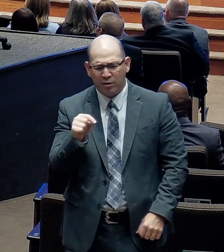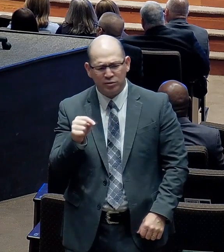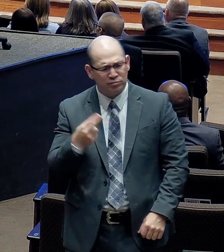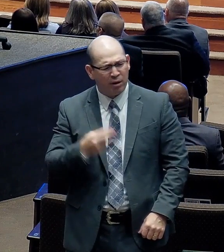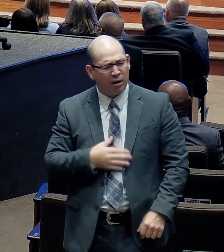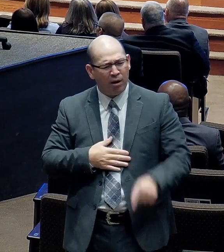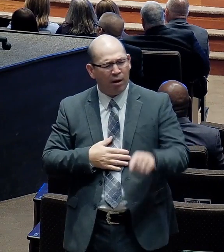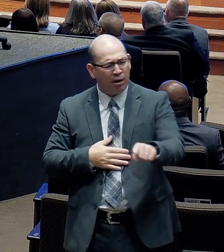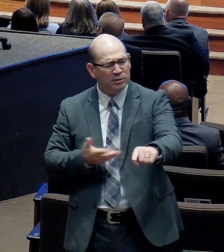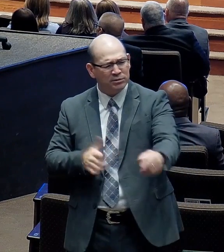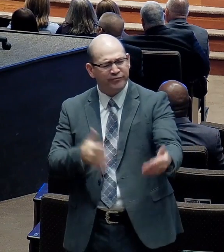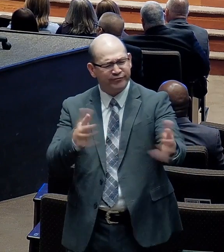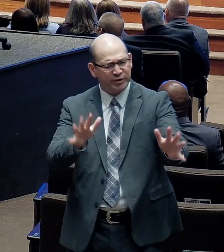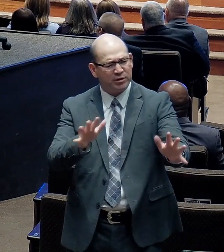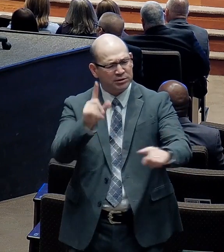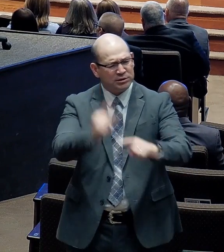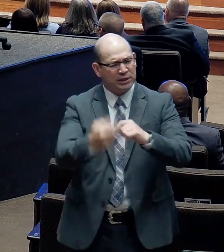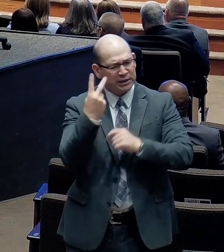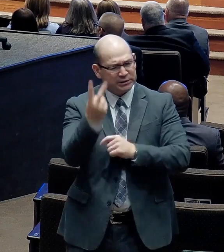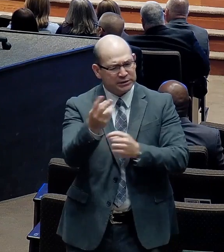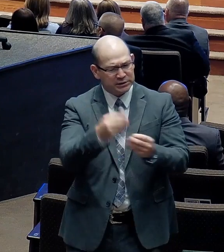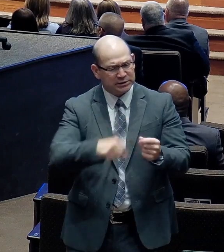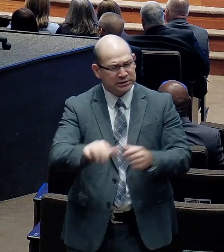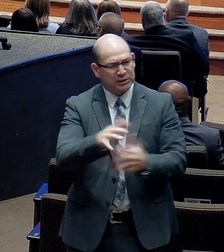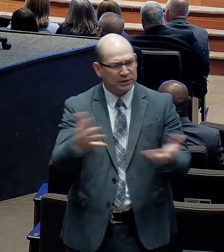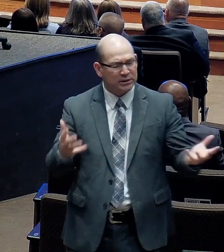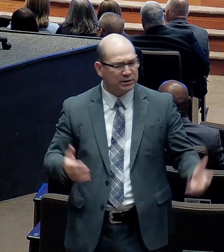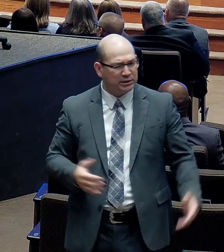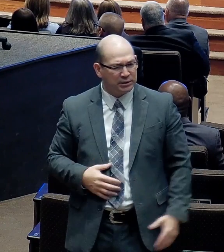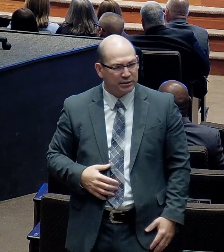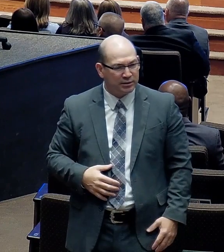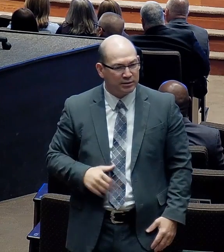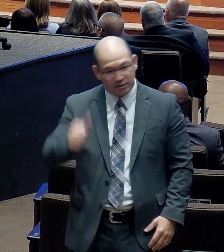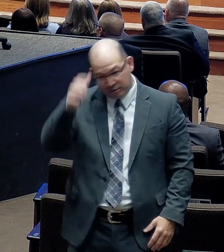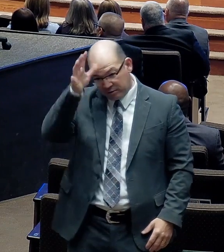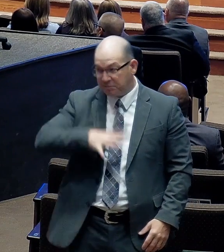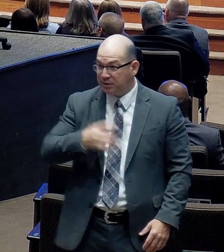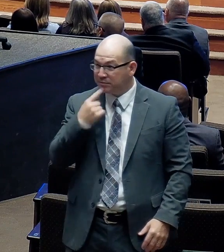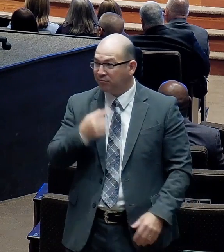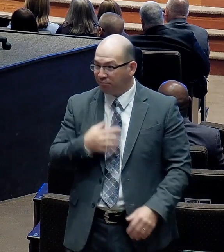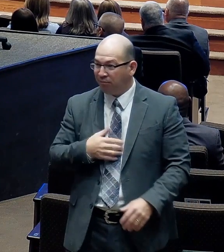And somebody else replied. He did. That's the reason. It's here.